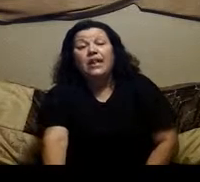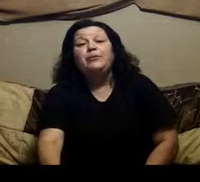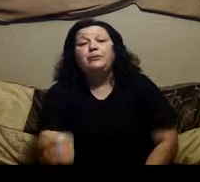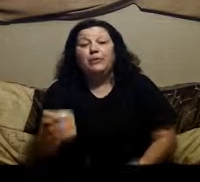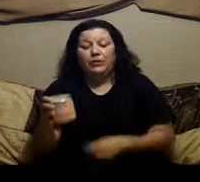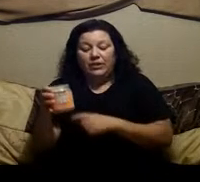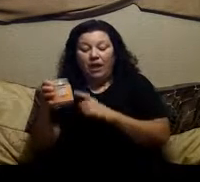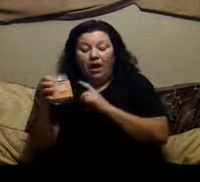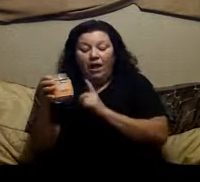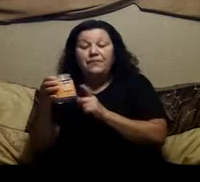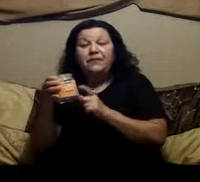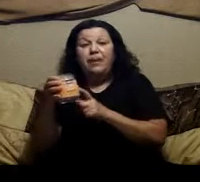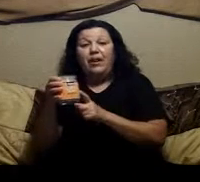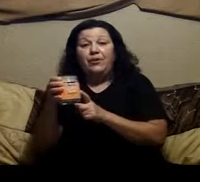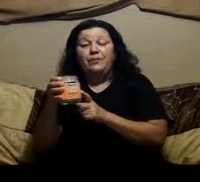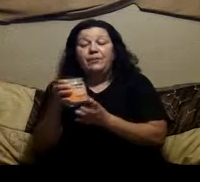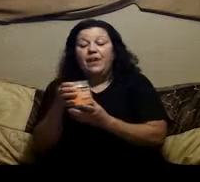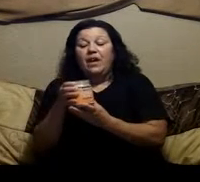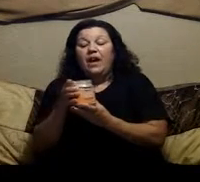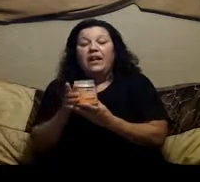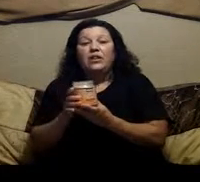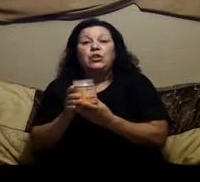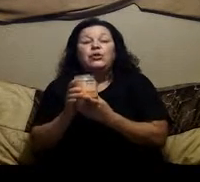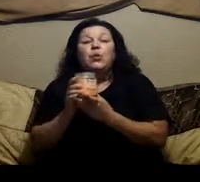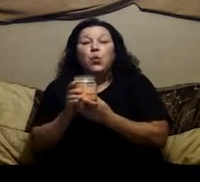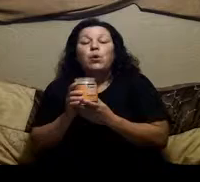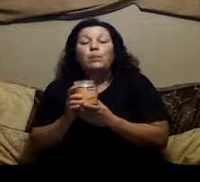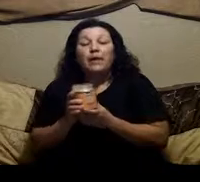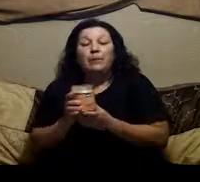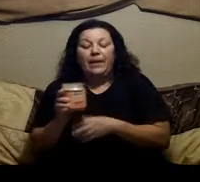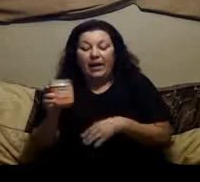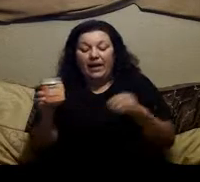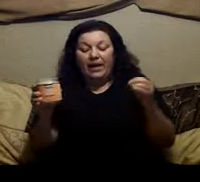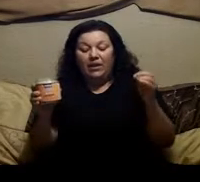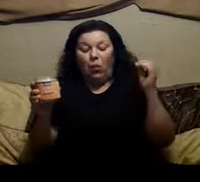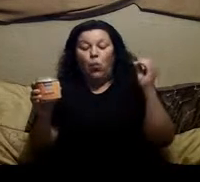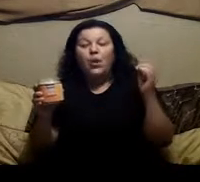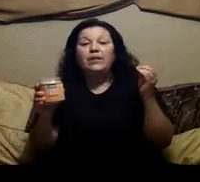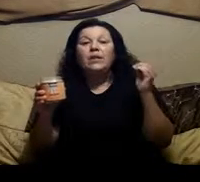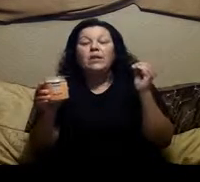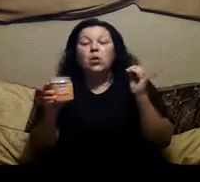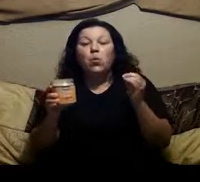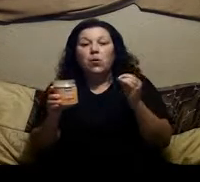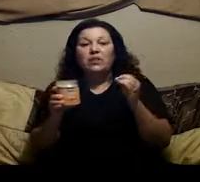tablespoons of this powder and you're going to warm it up in one quart